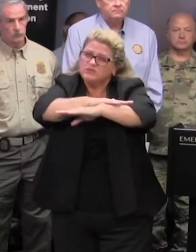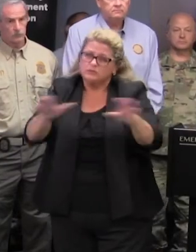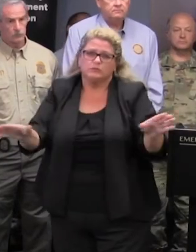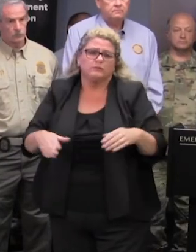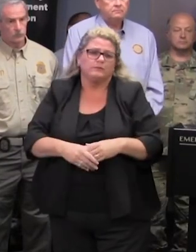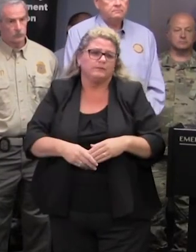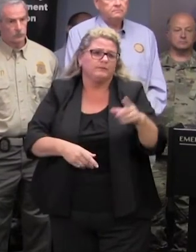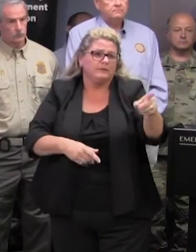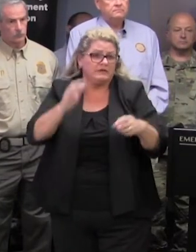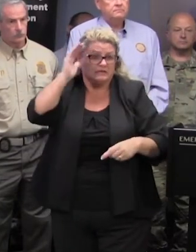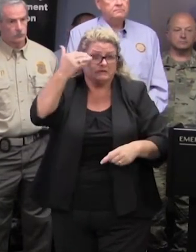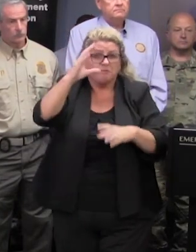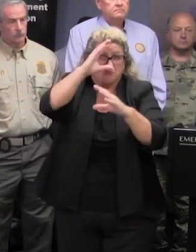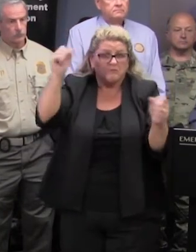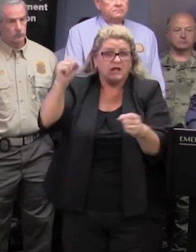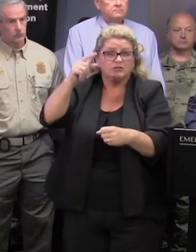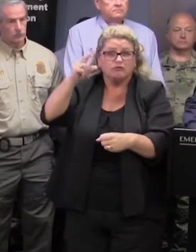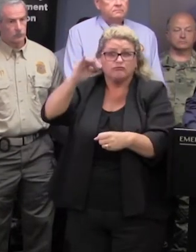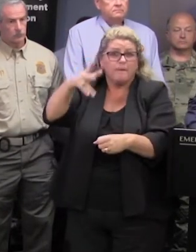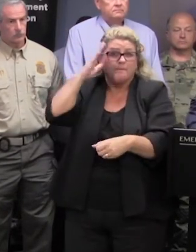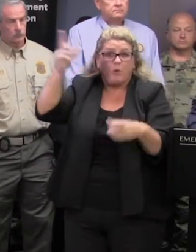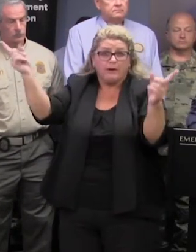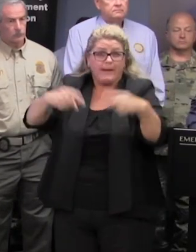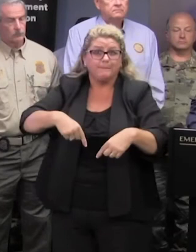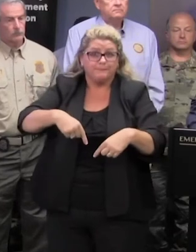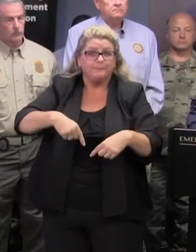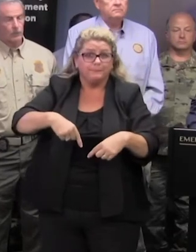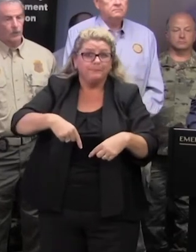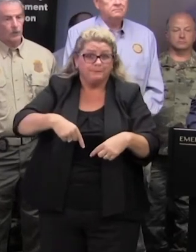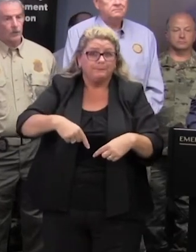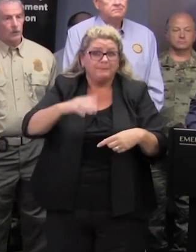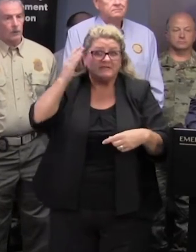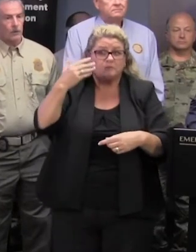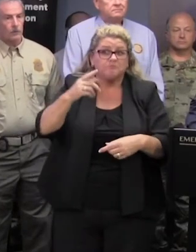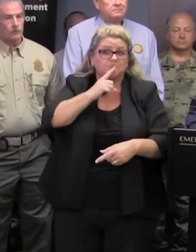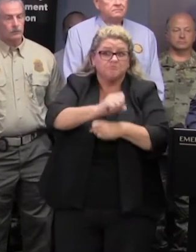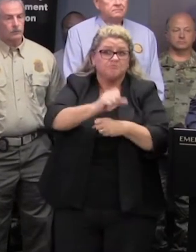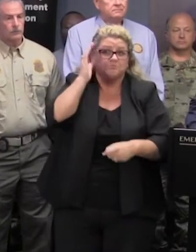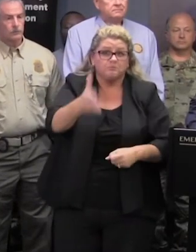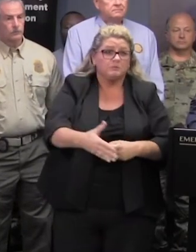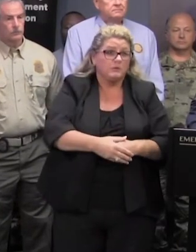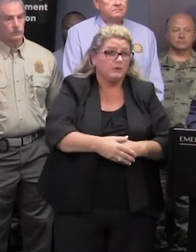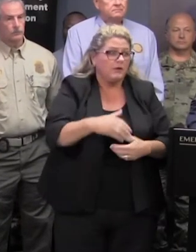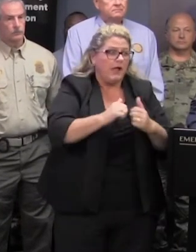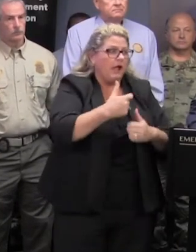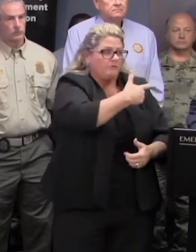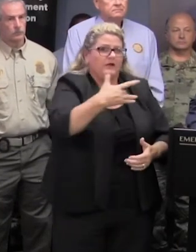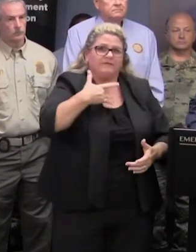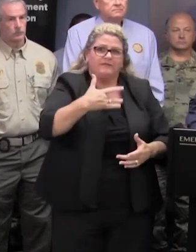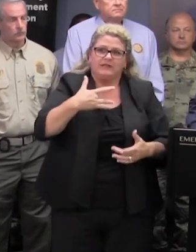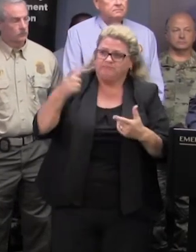like uh president trump has confirmed he's coming to town um what is it like having uh the president have you know be readily